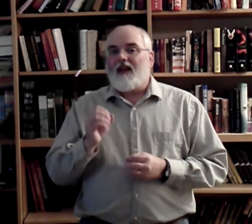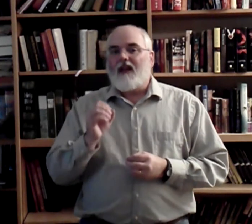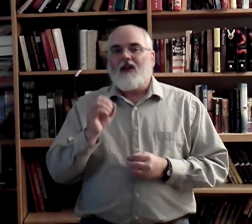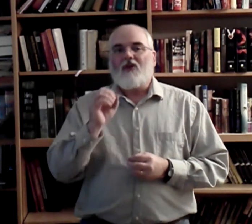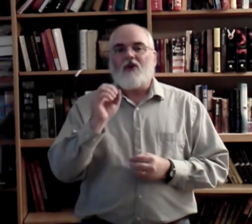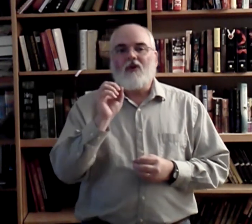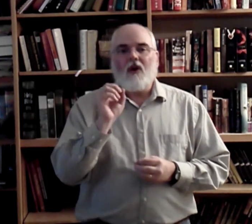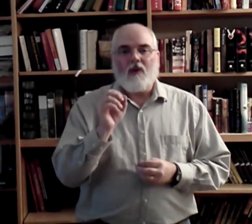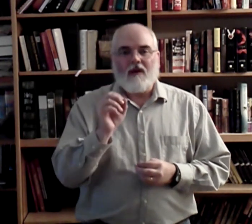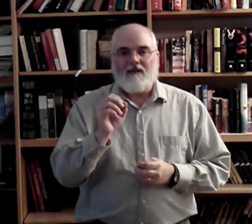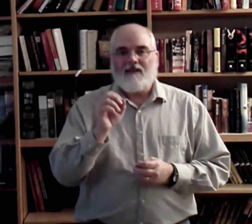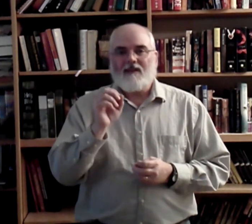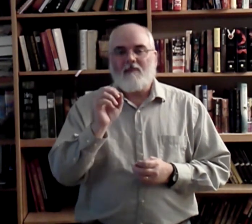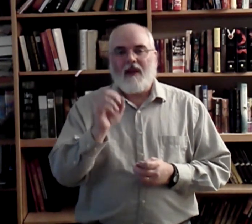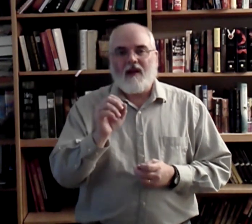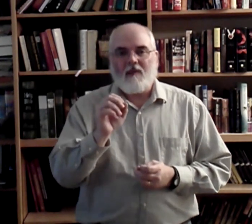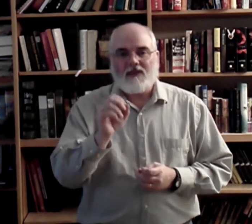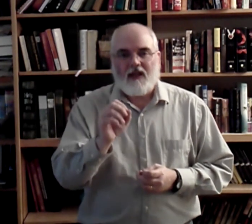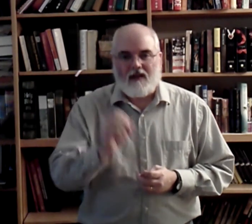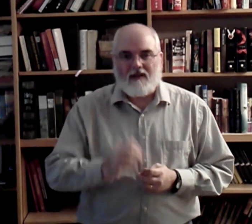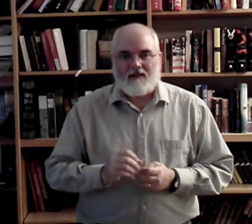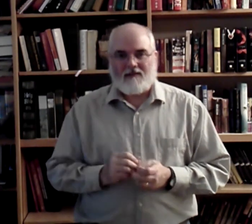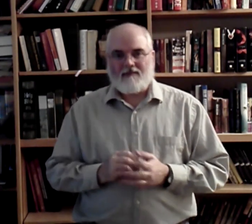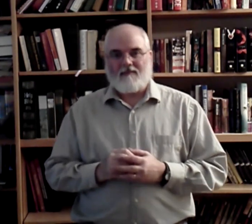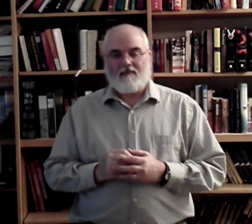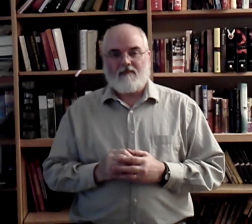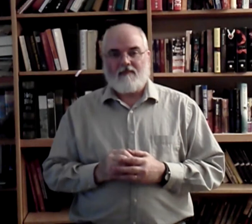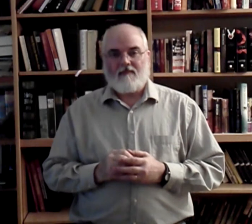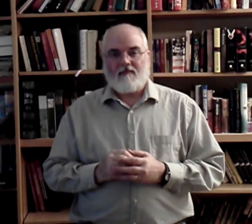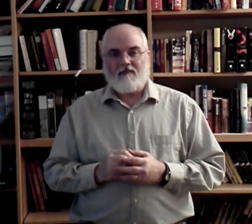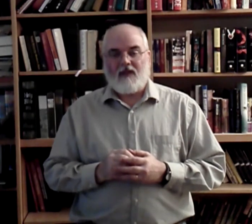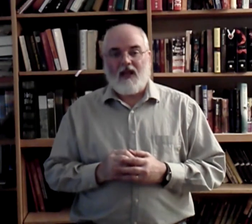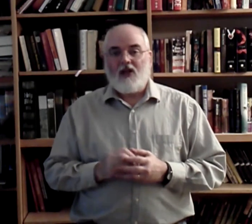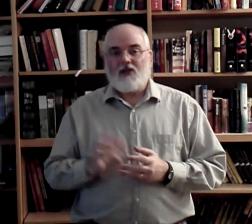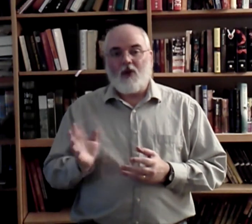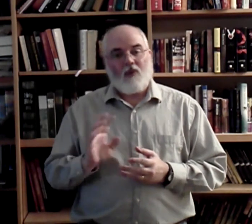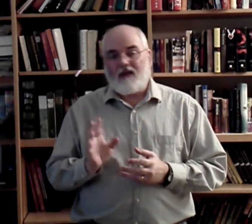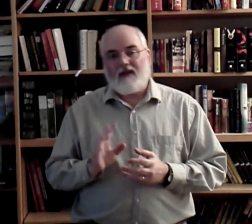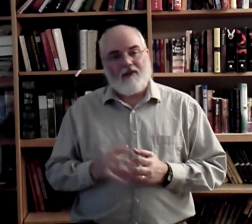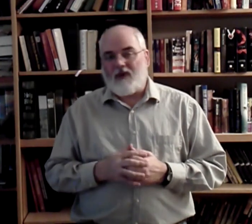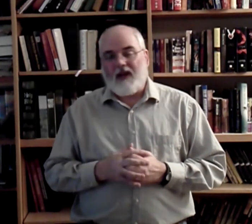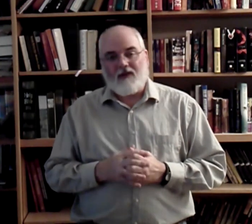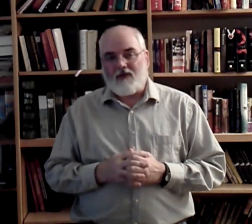You're going to make a mistake. Okay? Don't let that frighten you.